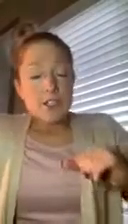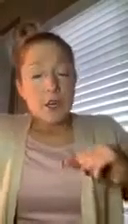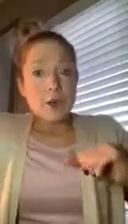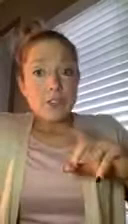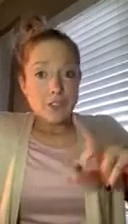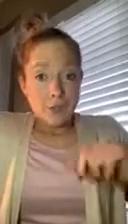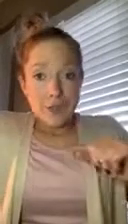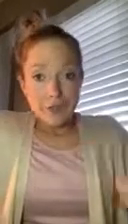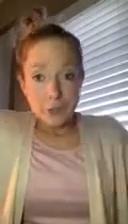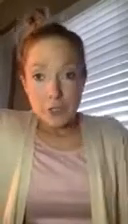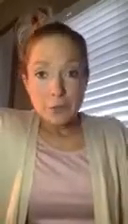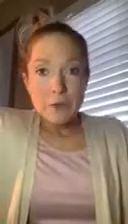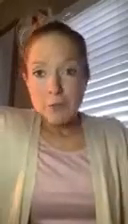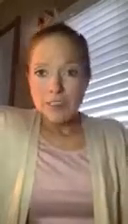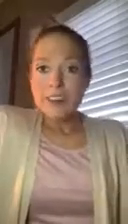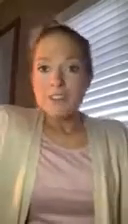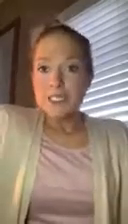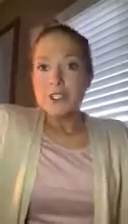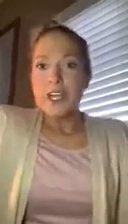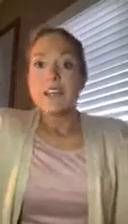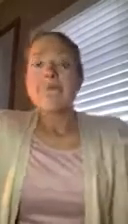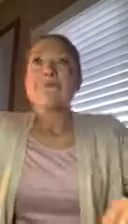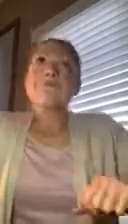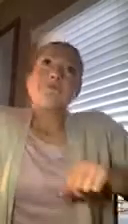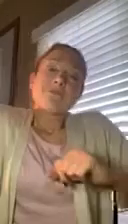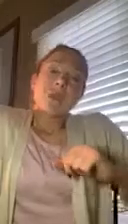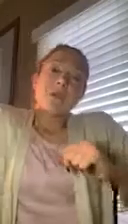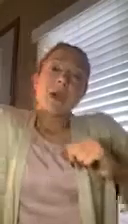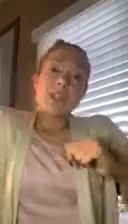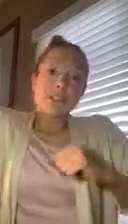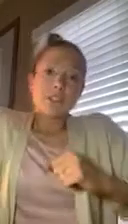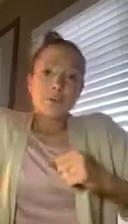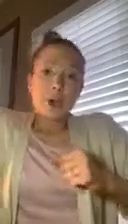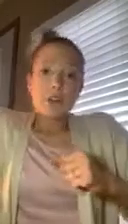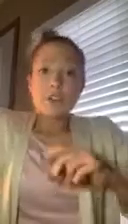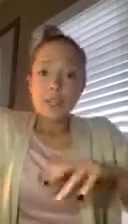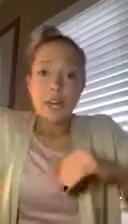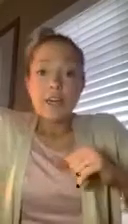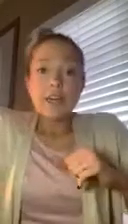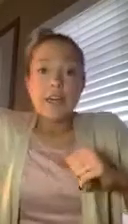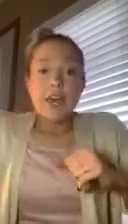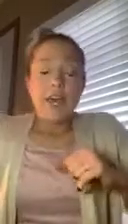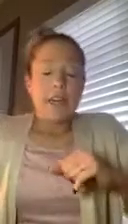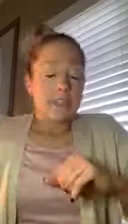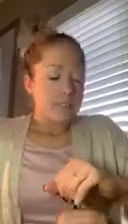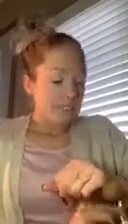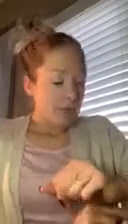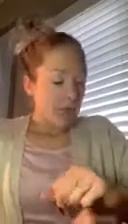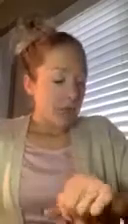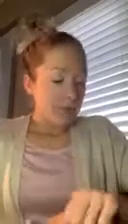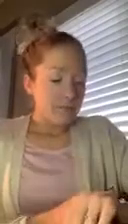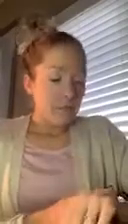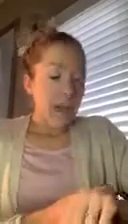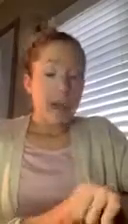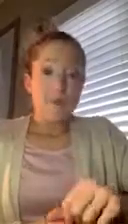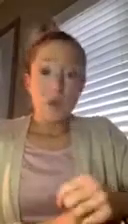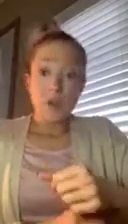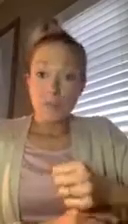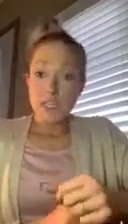So, story for you about my lovely Jaden. We were heading to the mall today, and I had put this